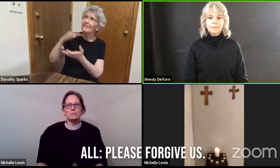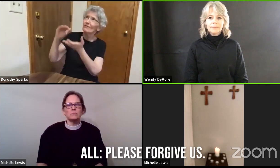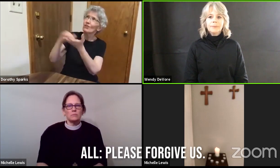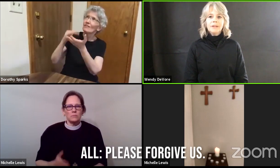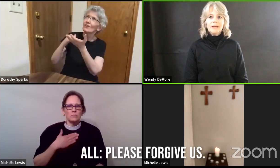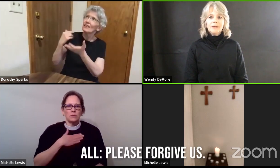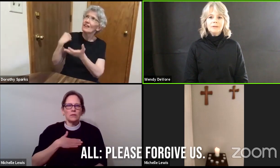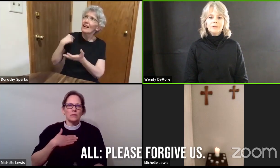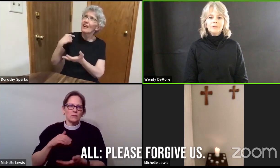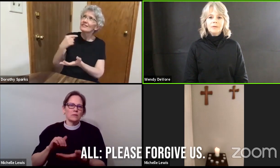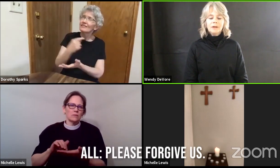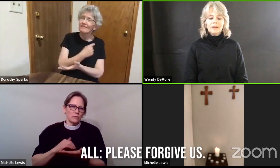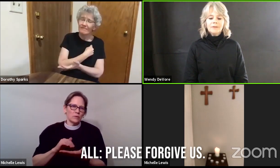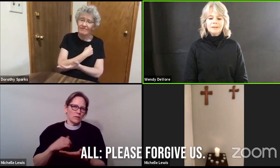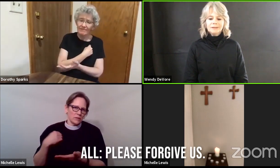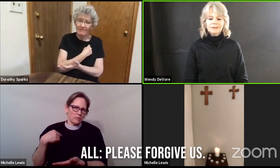Please forgive us.